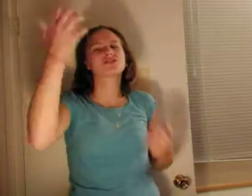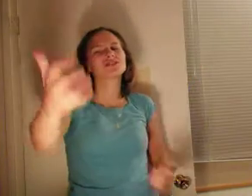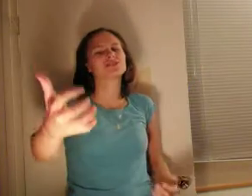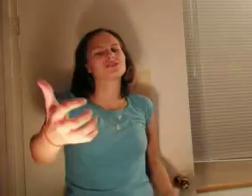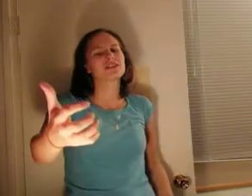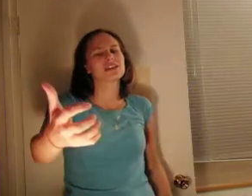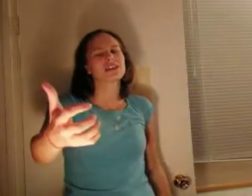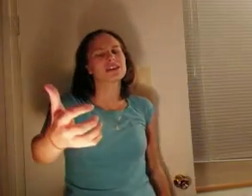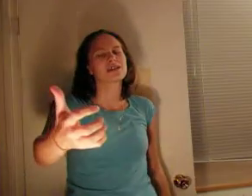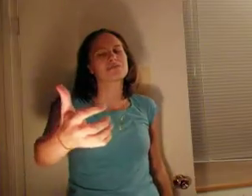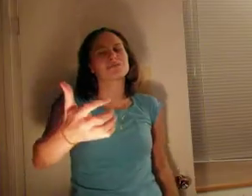screams,